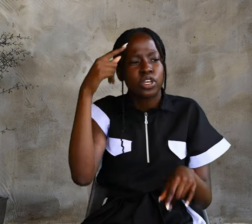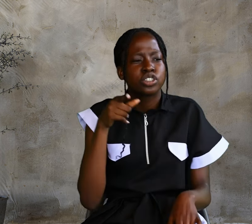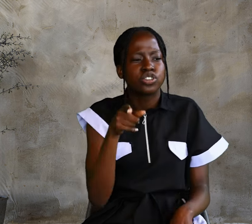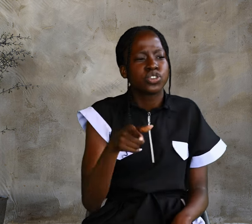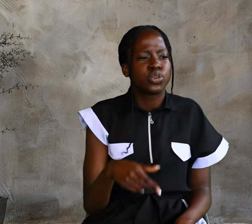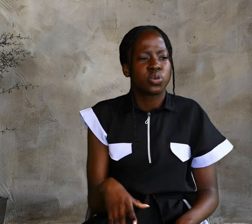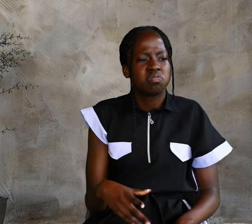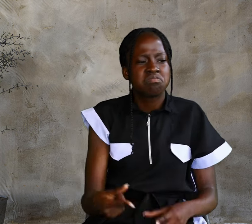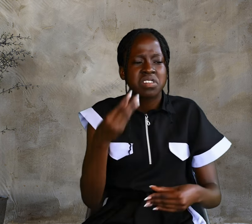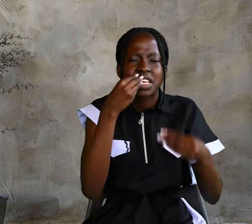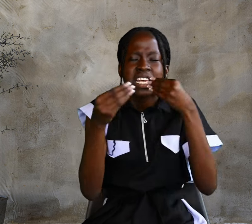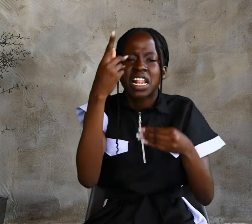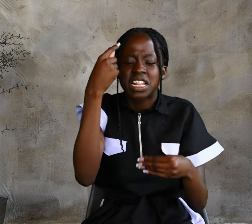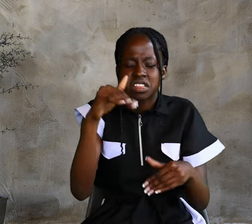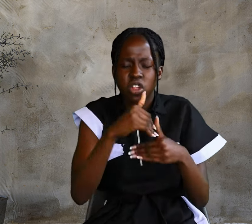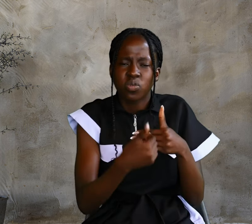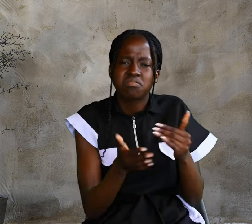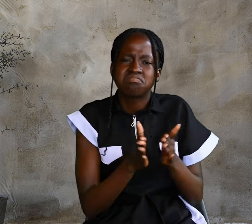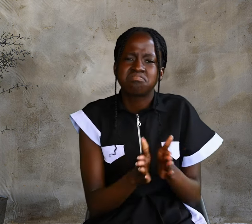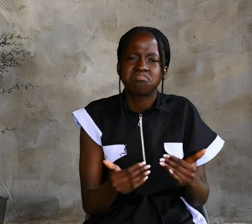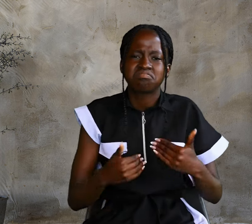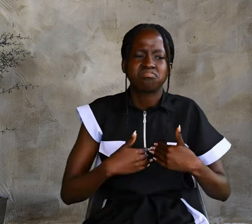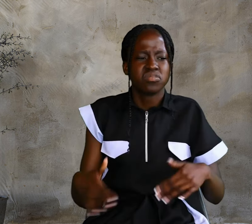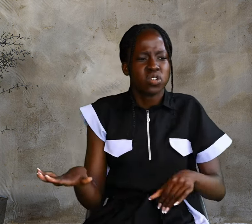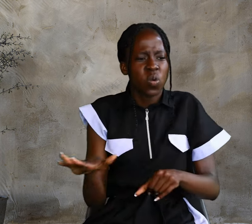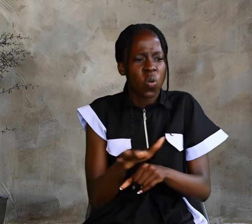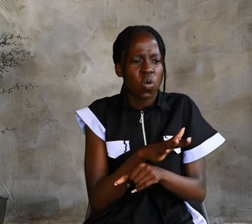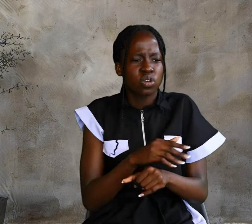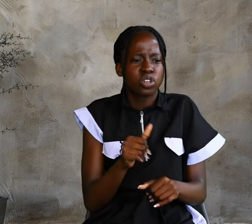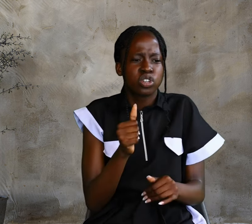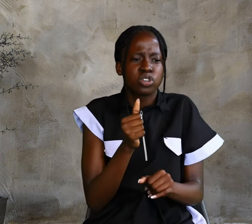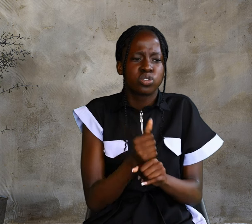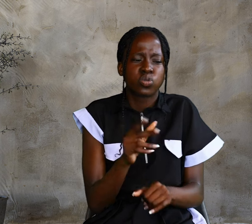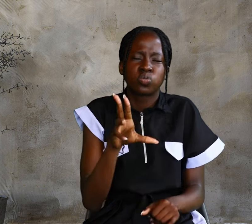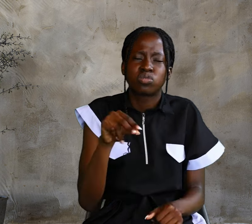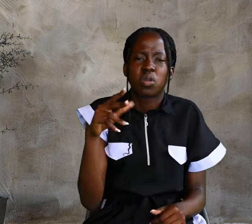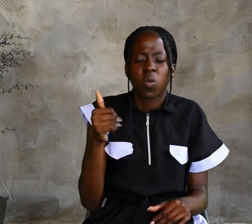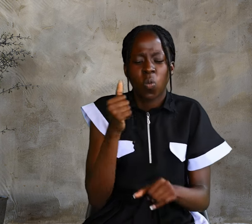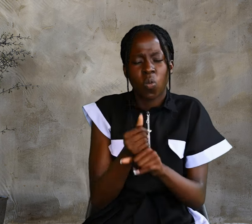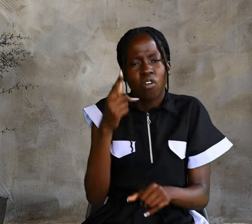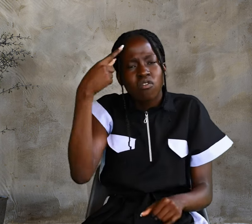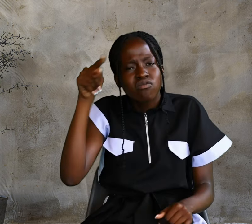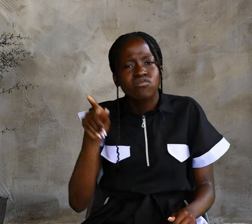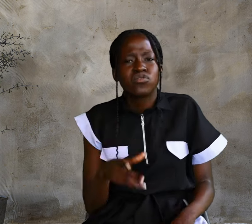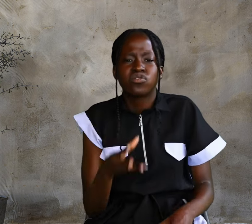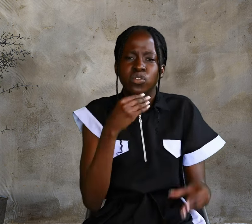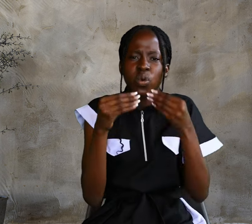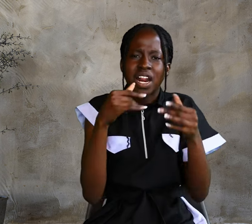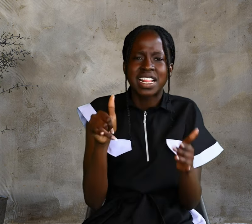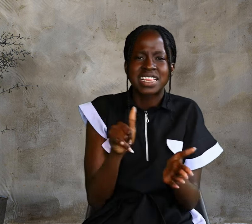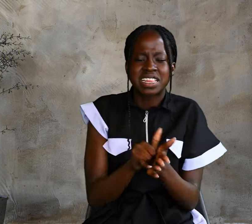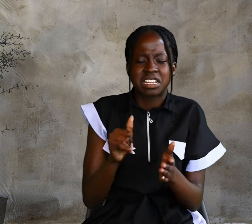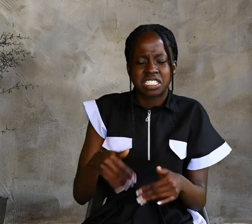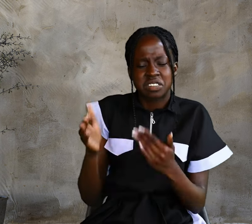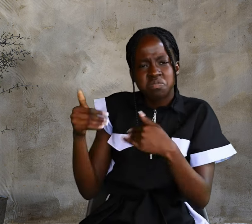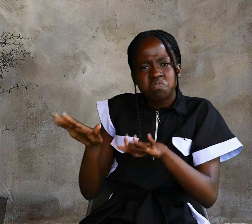fill. Do not work for food that spoils, but for food that endures to eternal life,